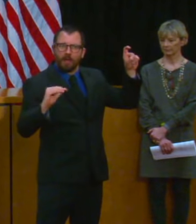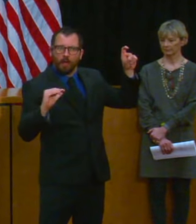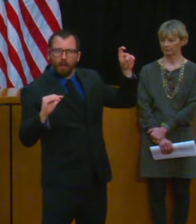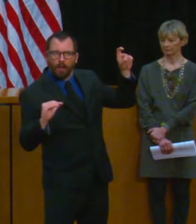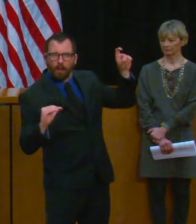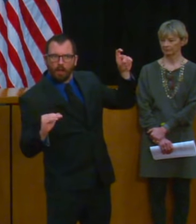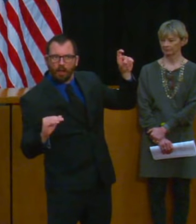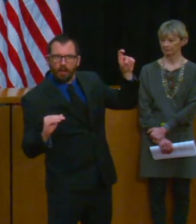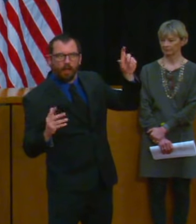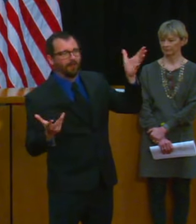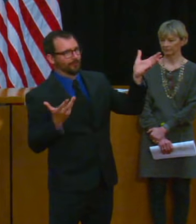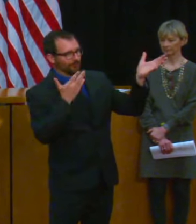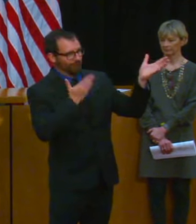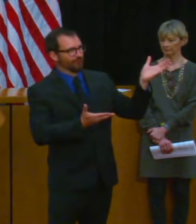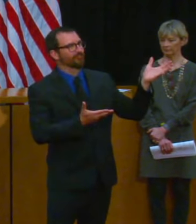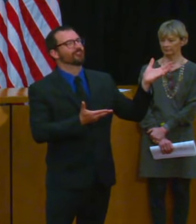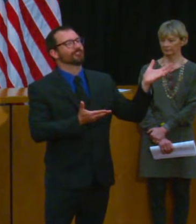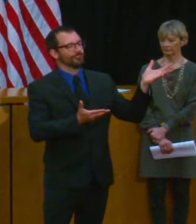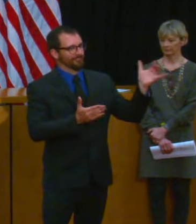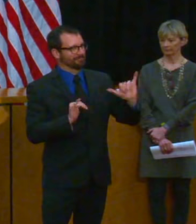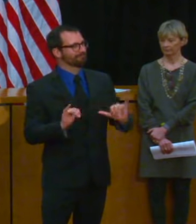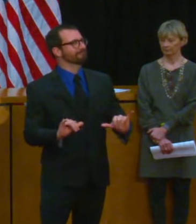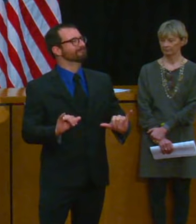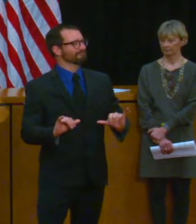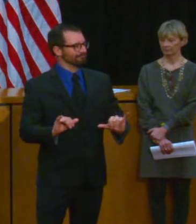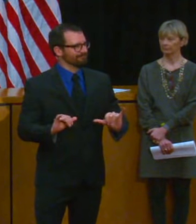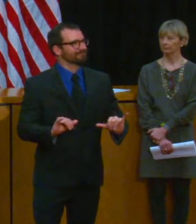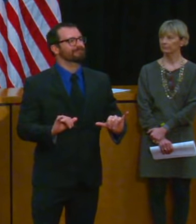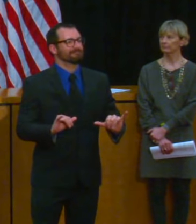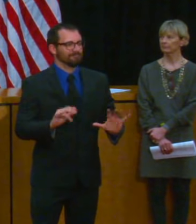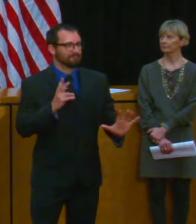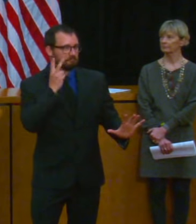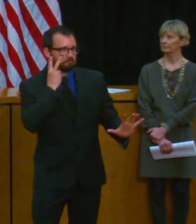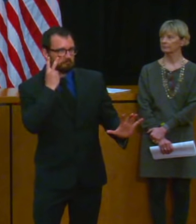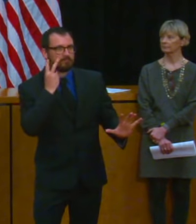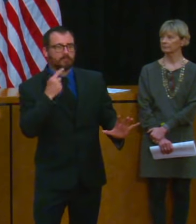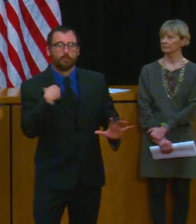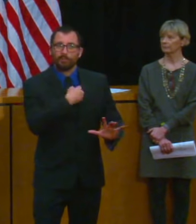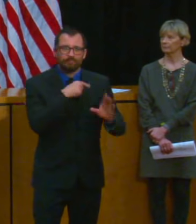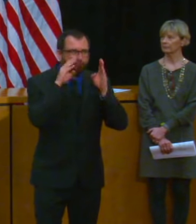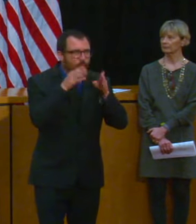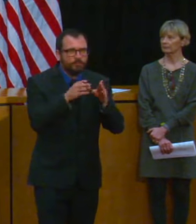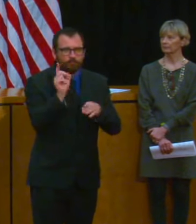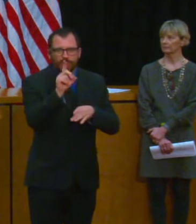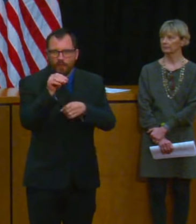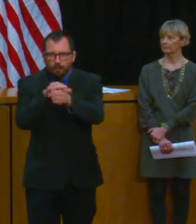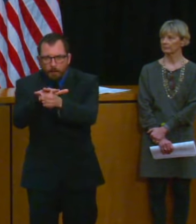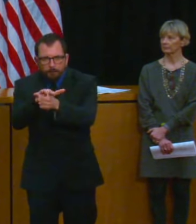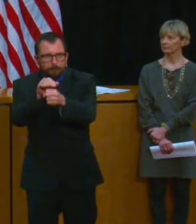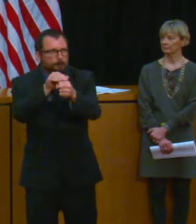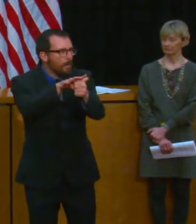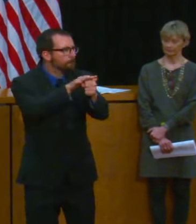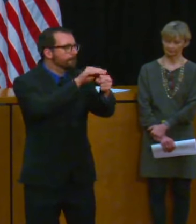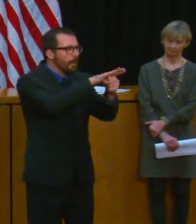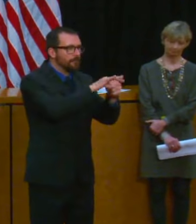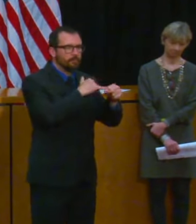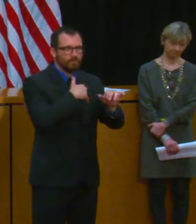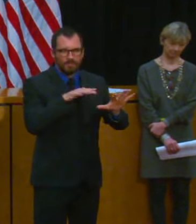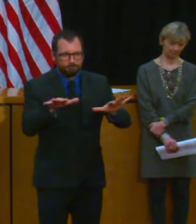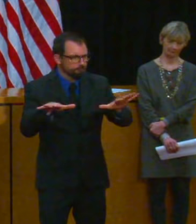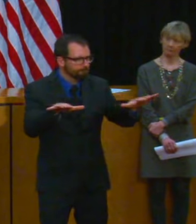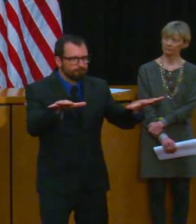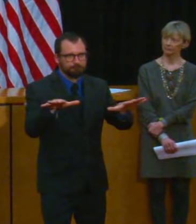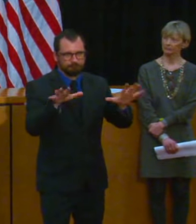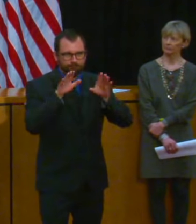and organizational spread as I've mentioned we continue to hold daily calls with leaders in the healthcare community and have been